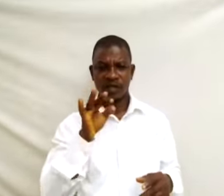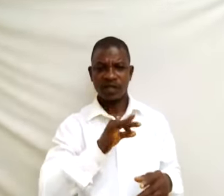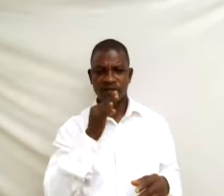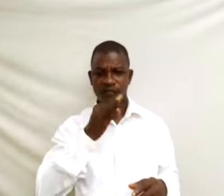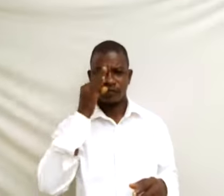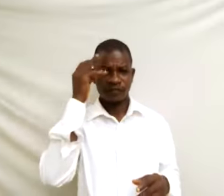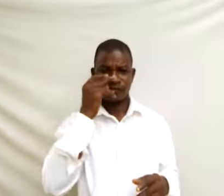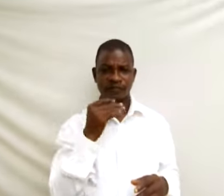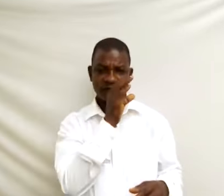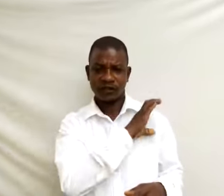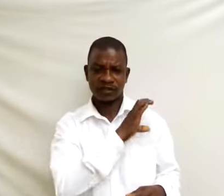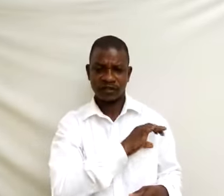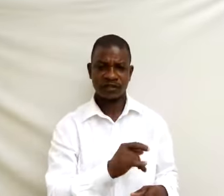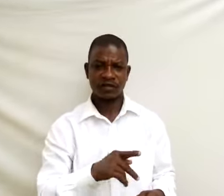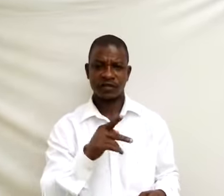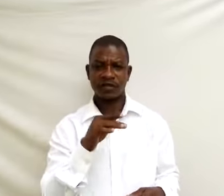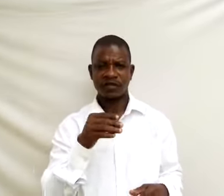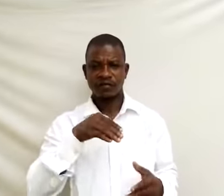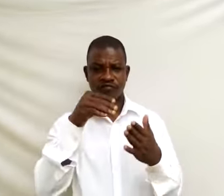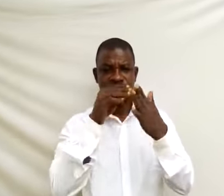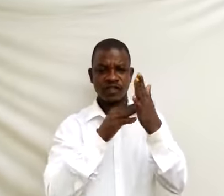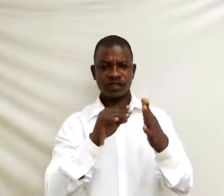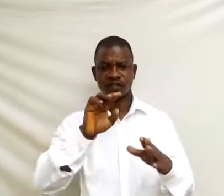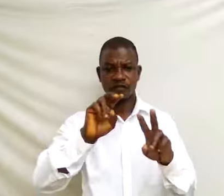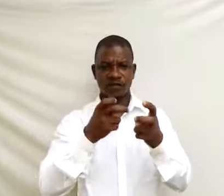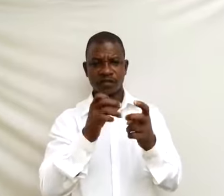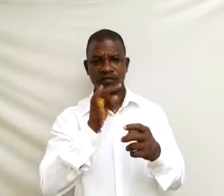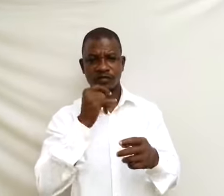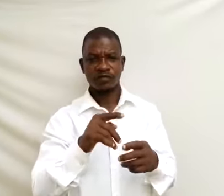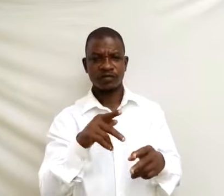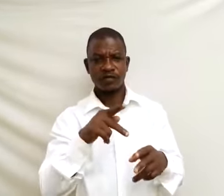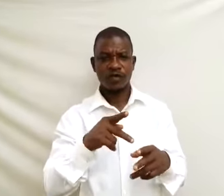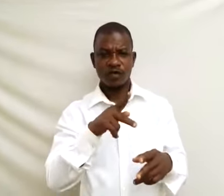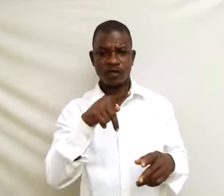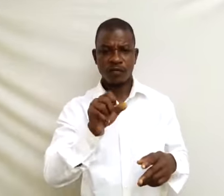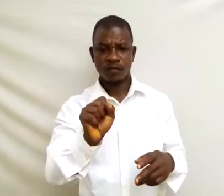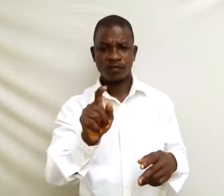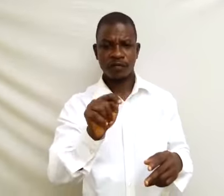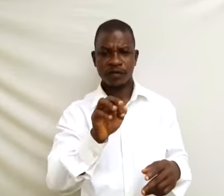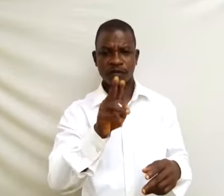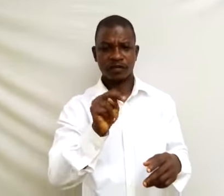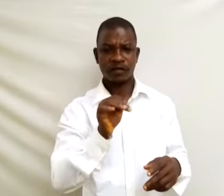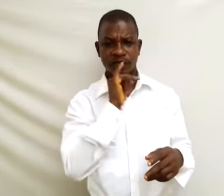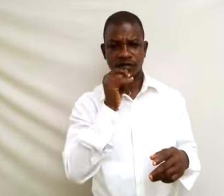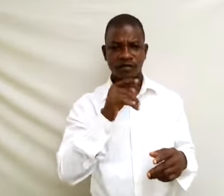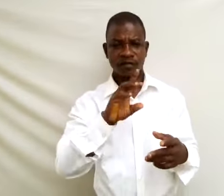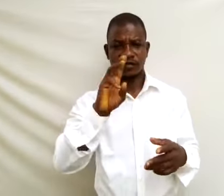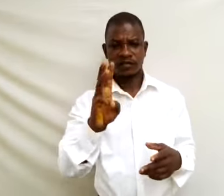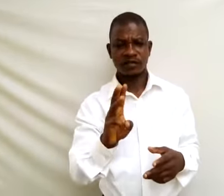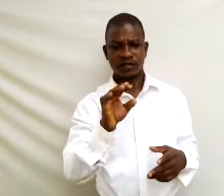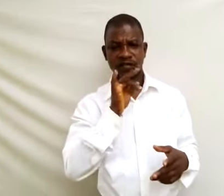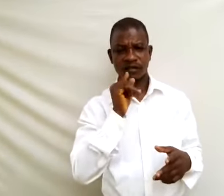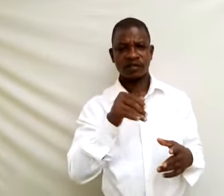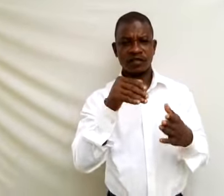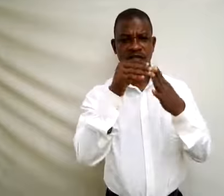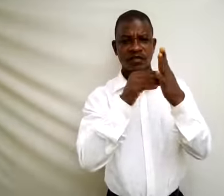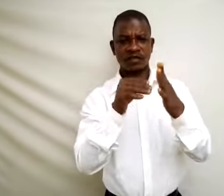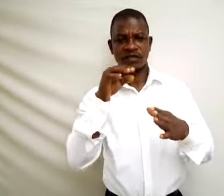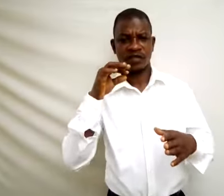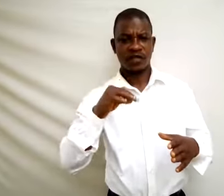5. Mention types of partnership. 6. State advantages and